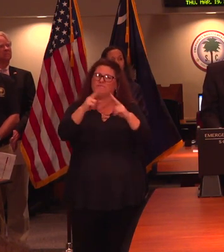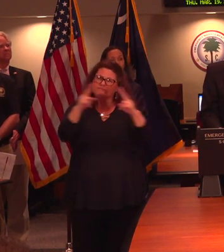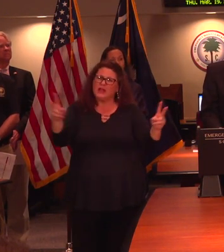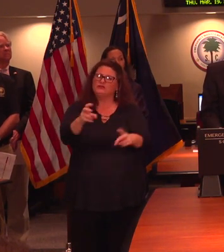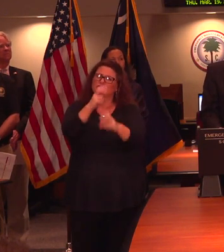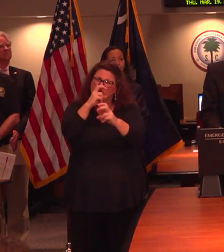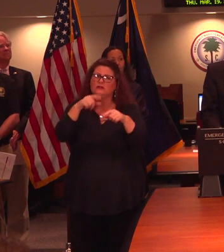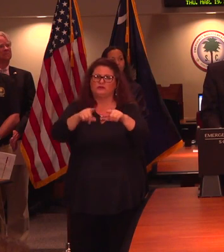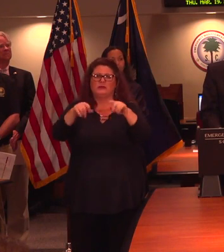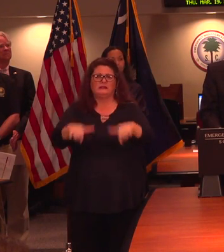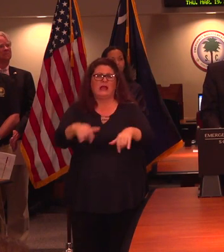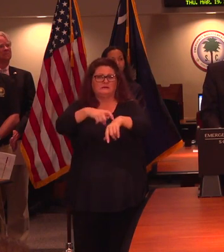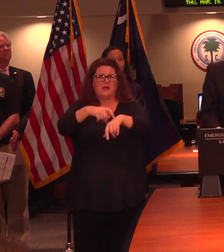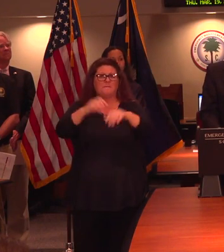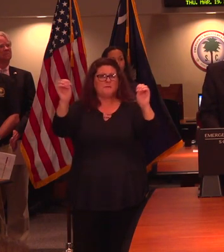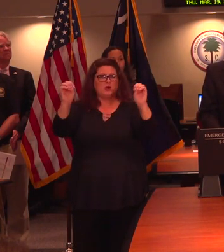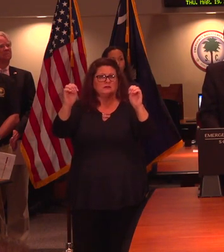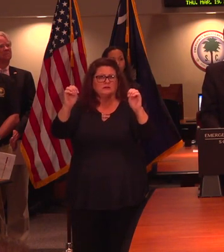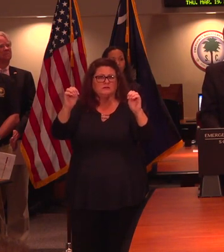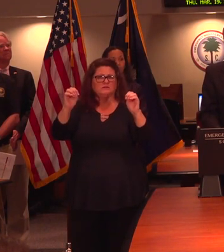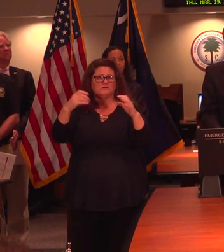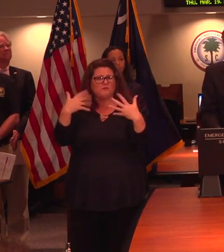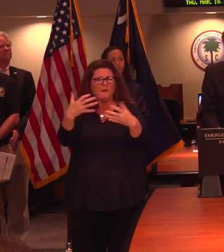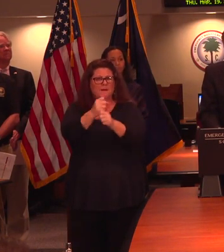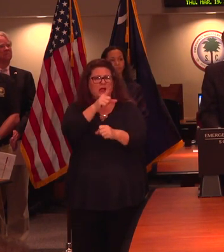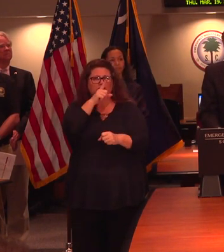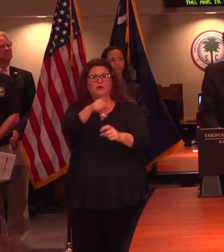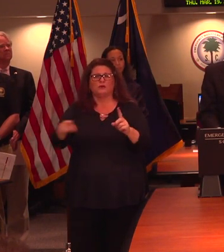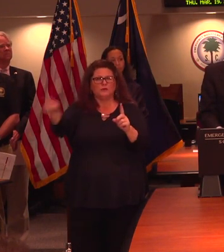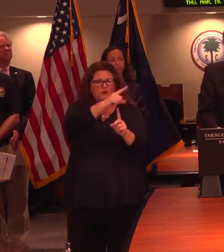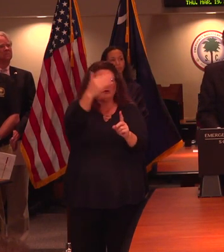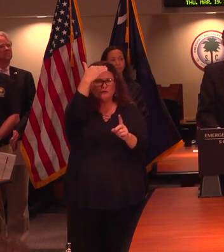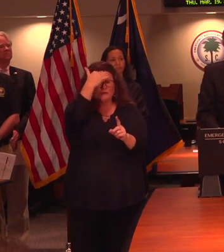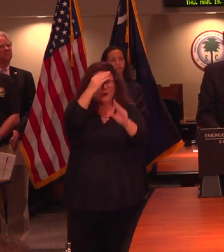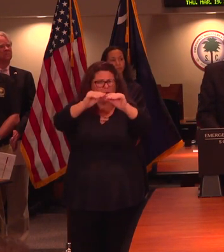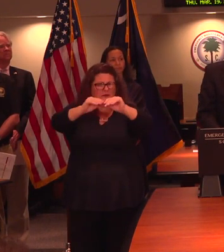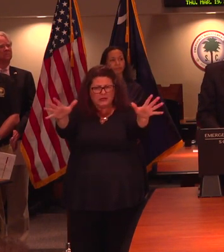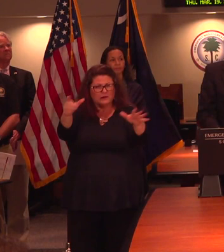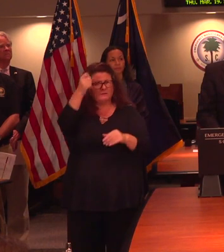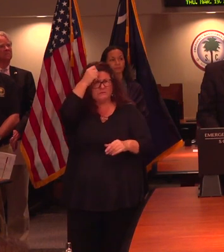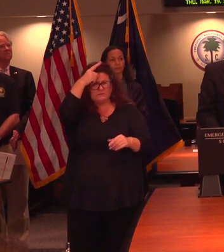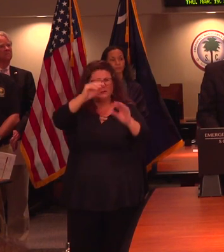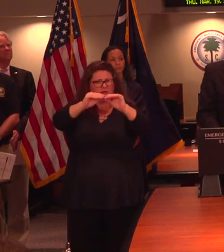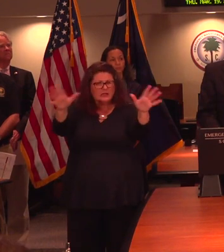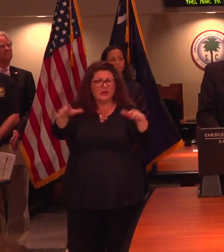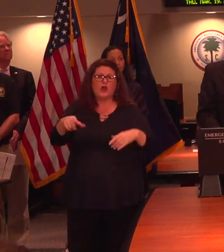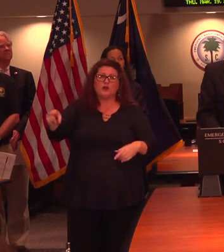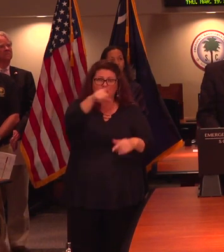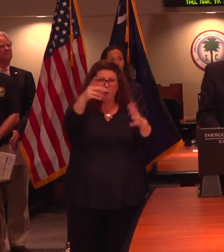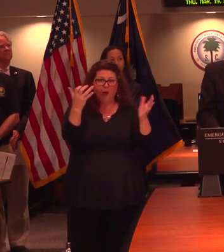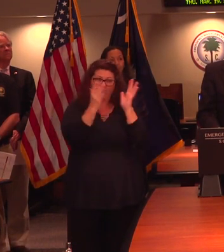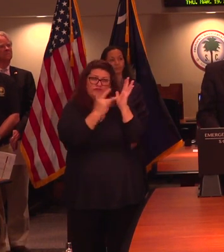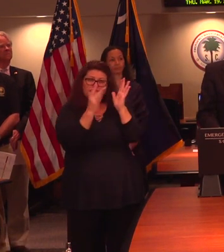this time of emergency. We want the message to go out loud and clear to those who would attempt to take